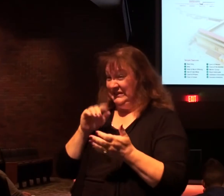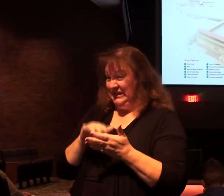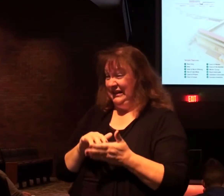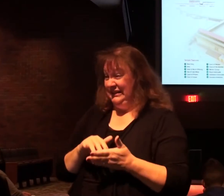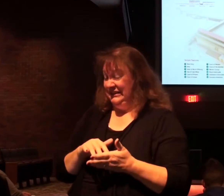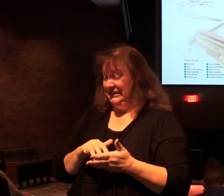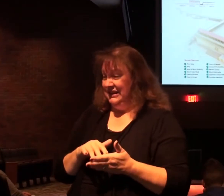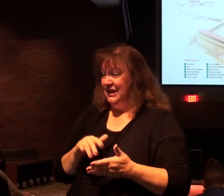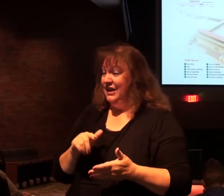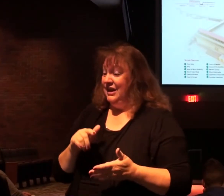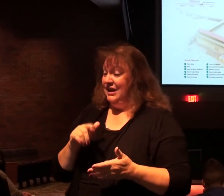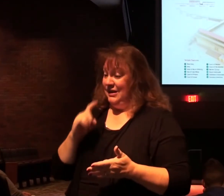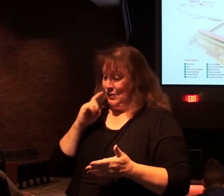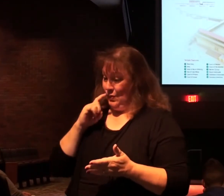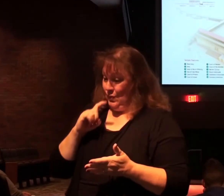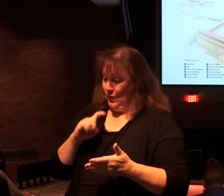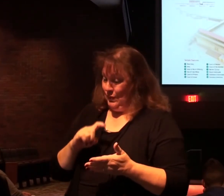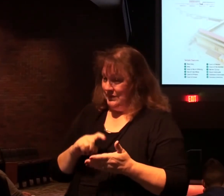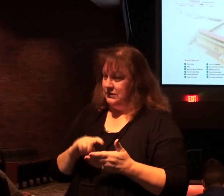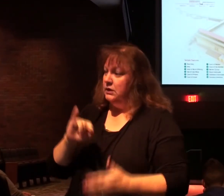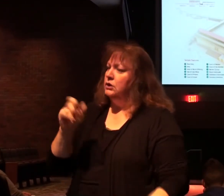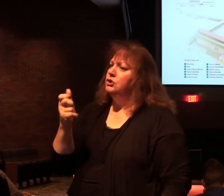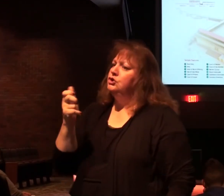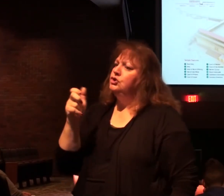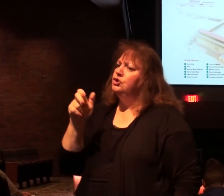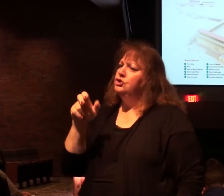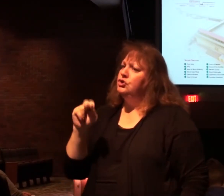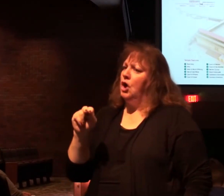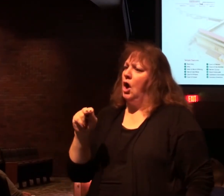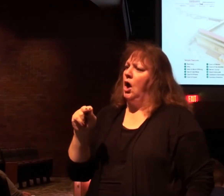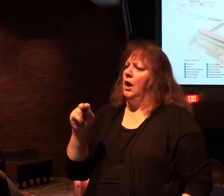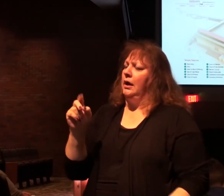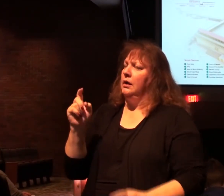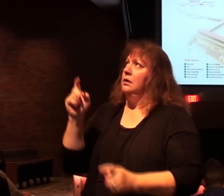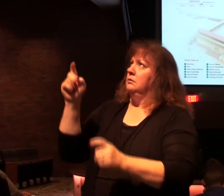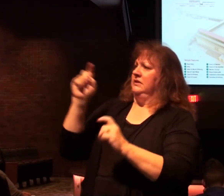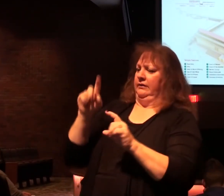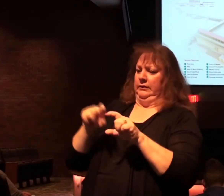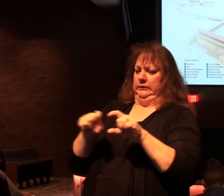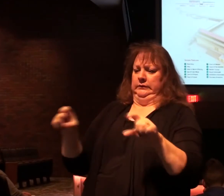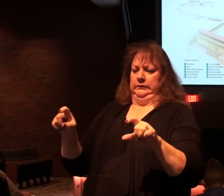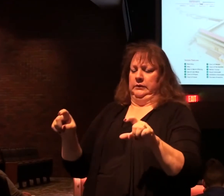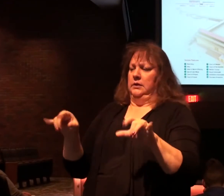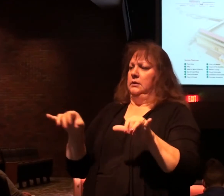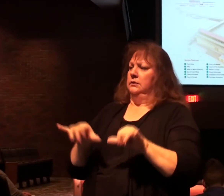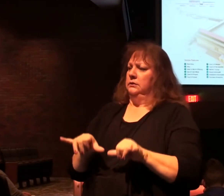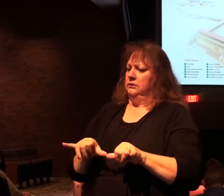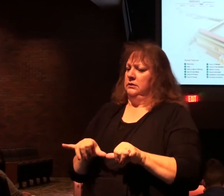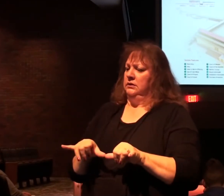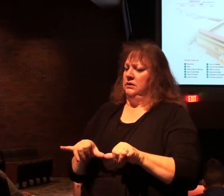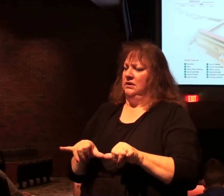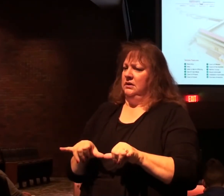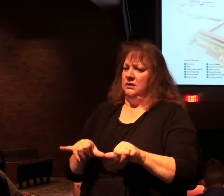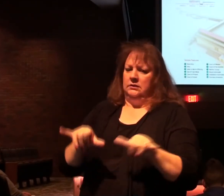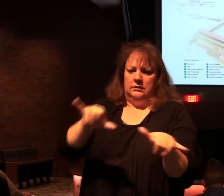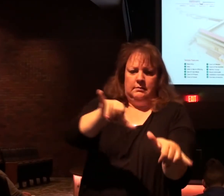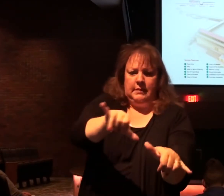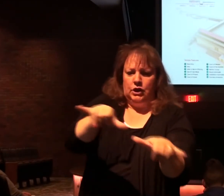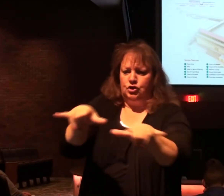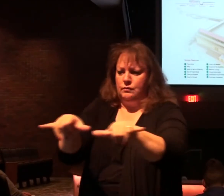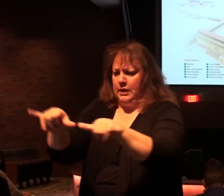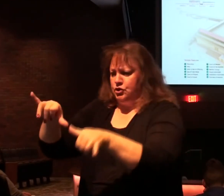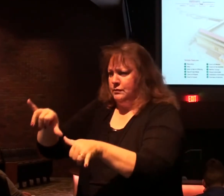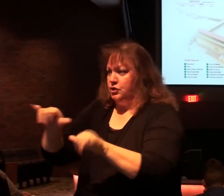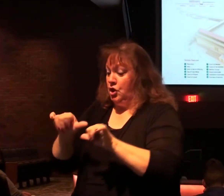And you'll note there that John was given a measuring staff. And he was told to measure the temple of God, the